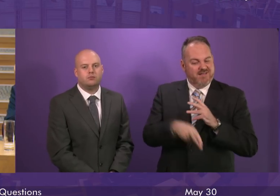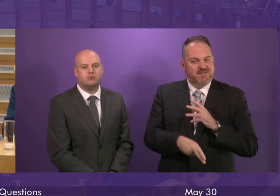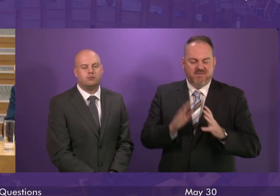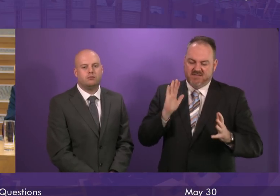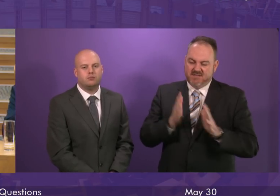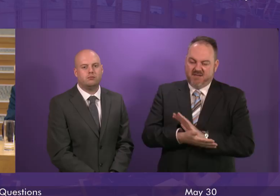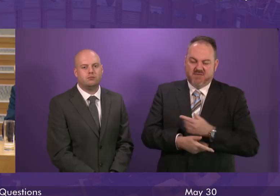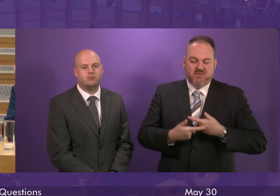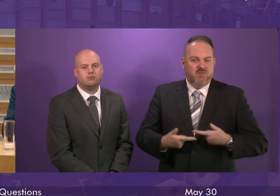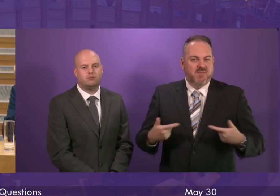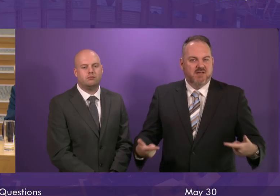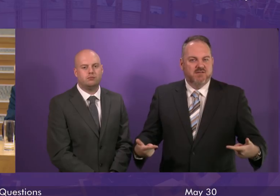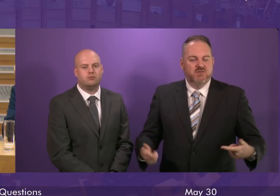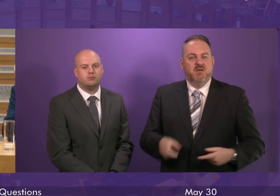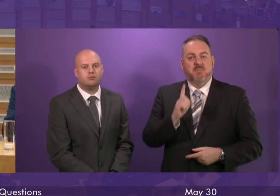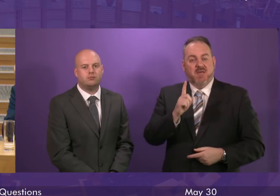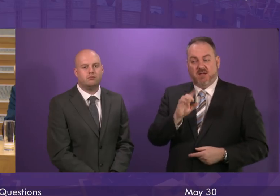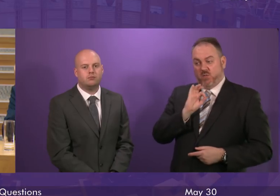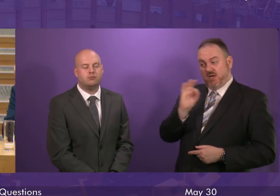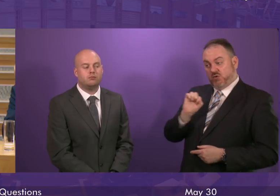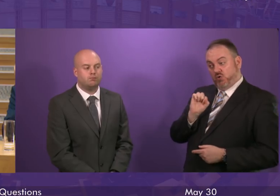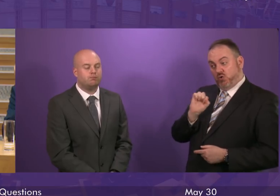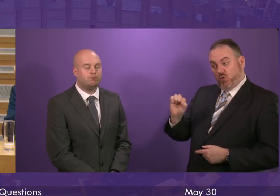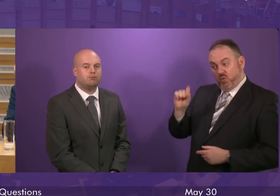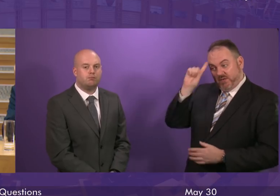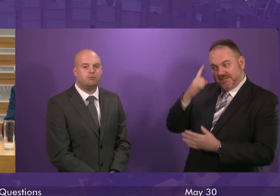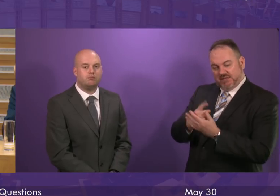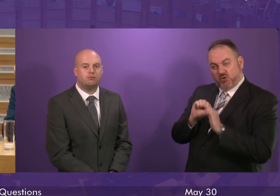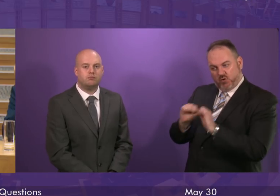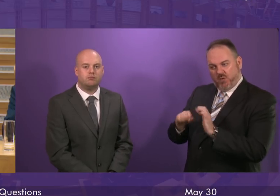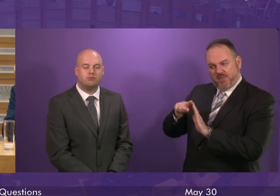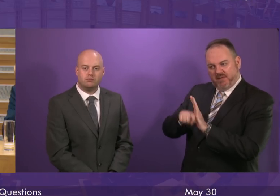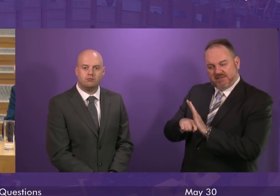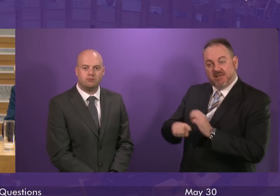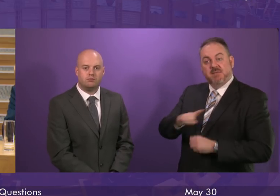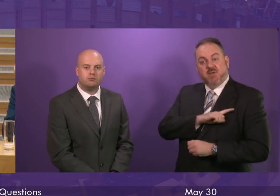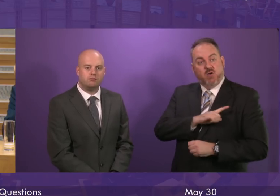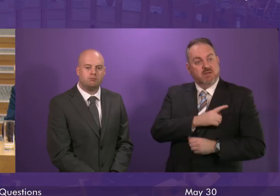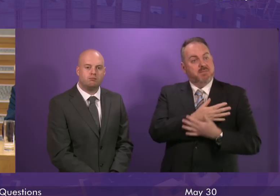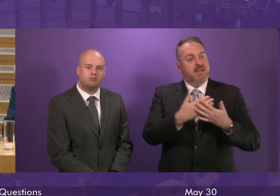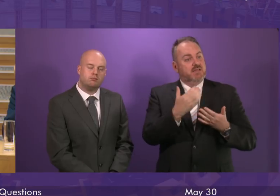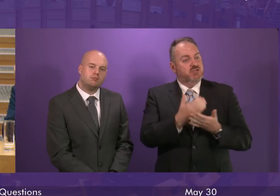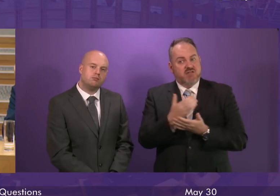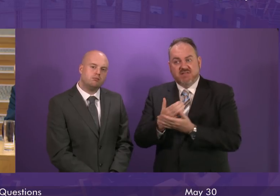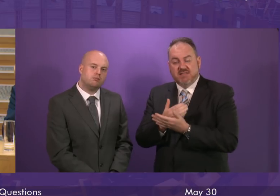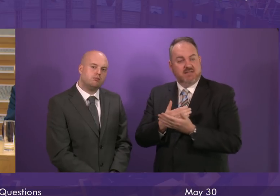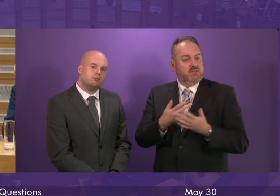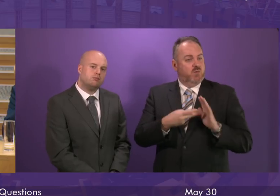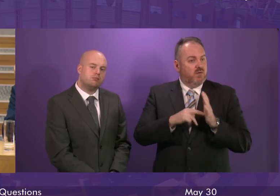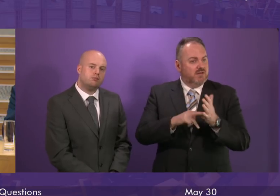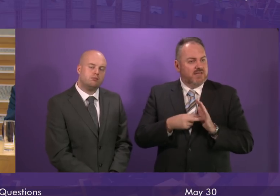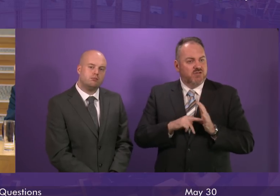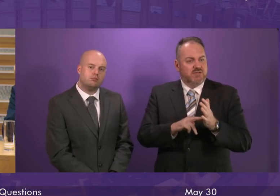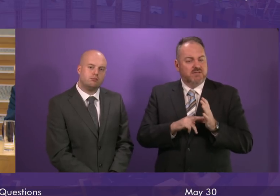doing, but it's the First Minister's policies that I would like to talk about. There is a consensus amongst numerous anti-poverty organisations, including the